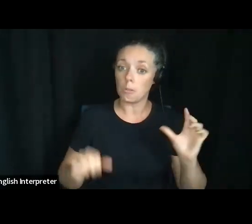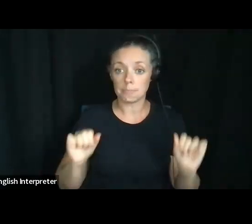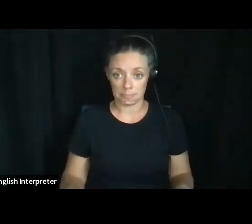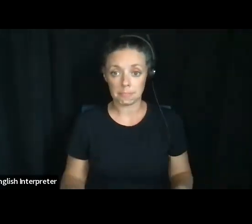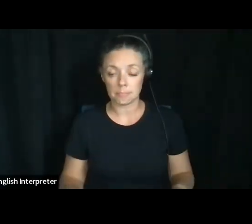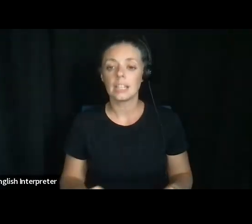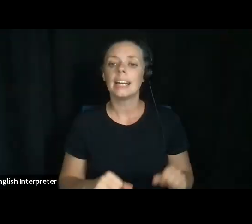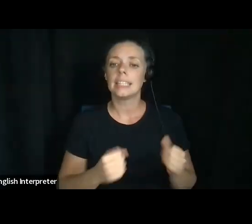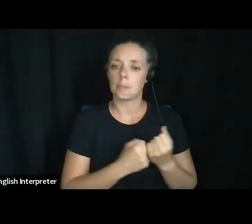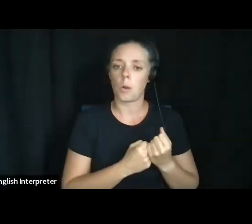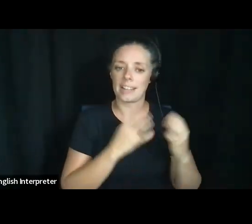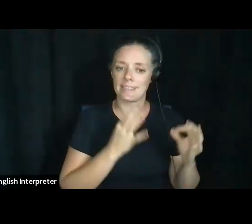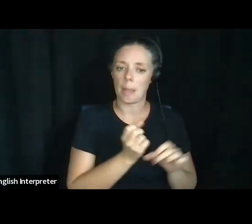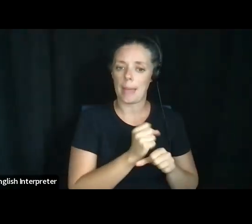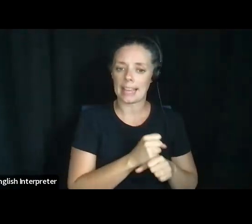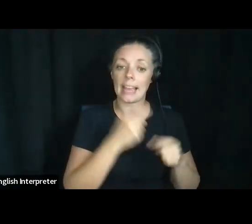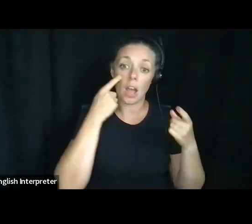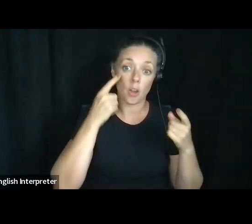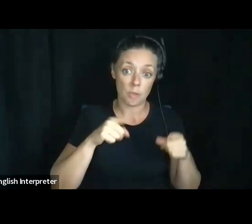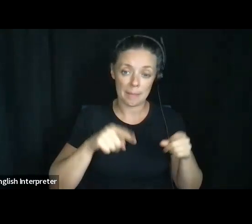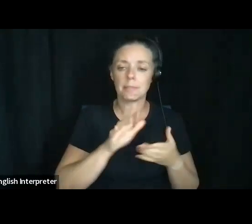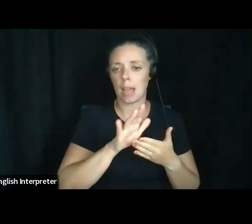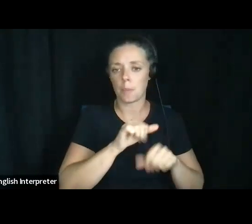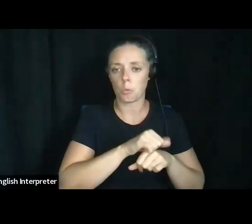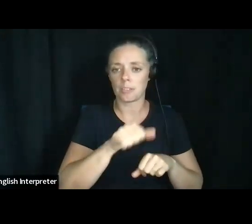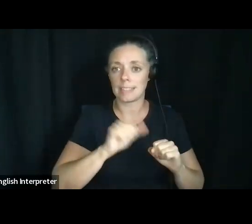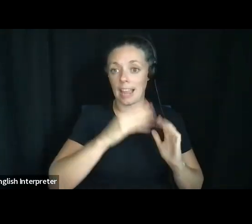supported decision-making agreements. Um,